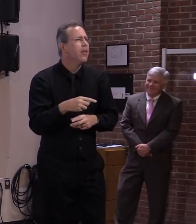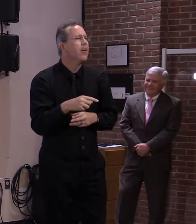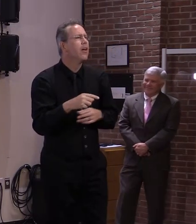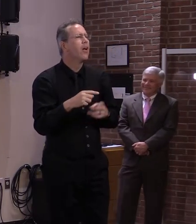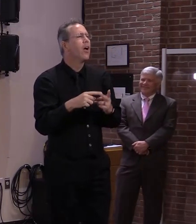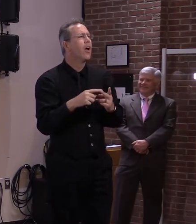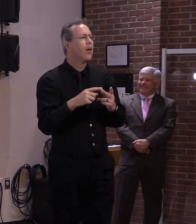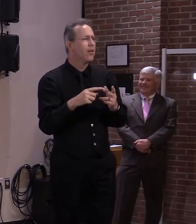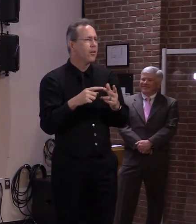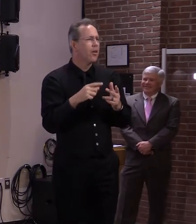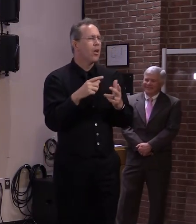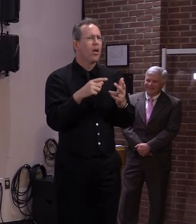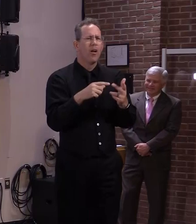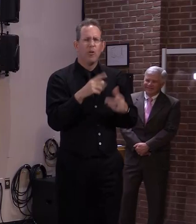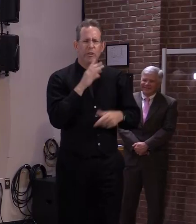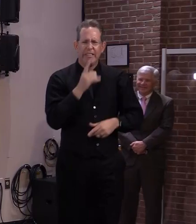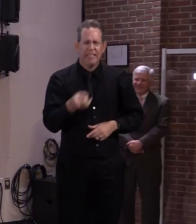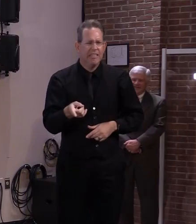a nickname, but.